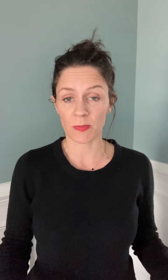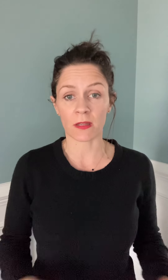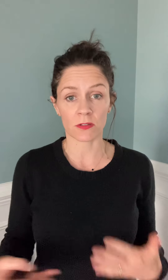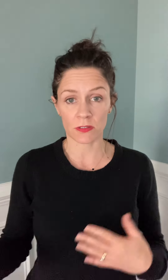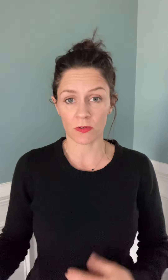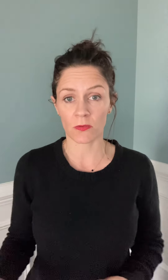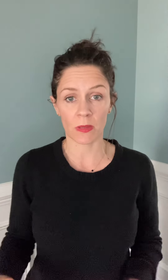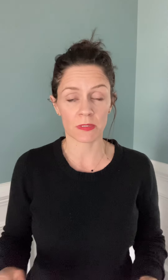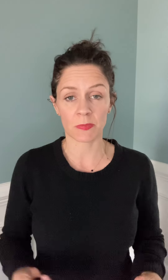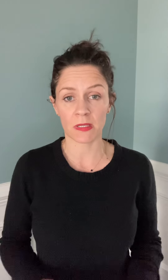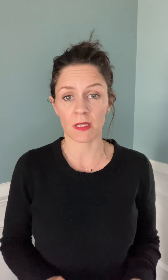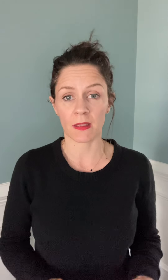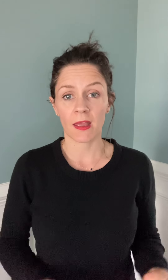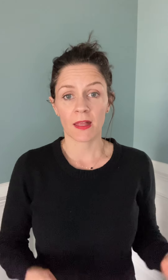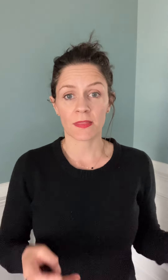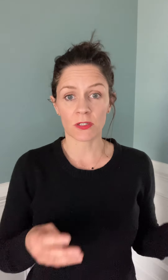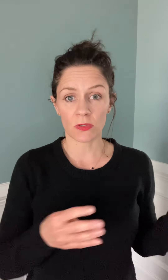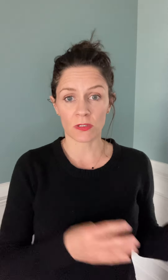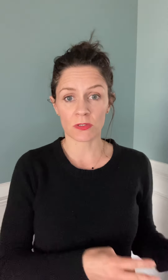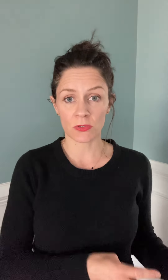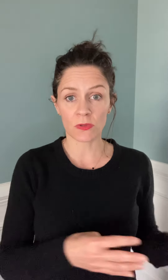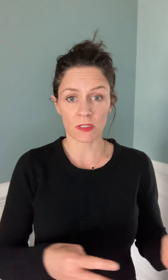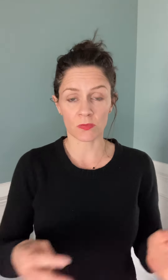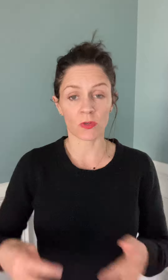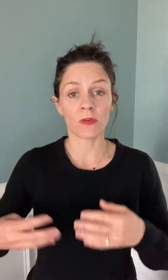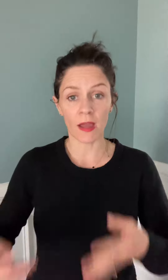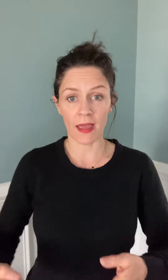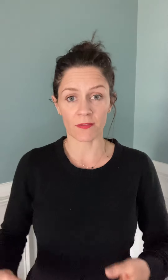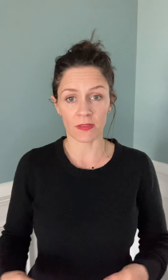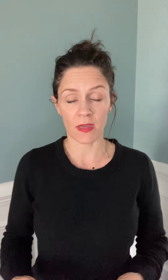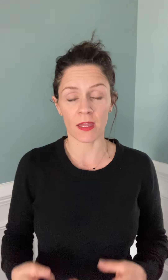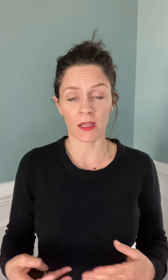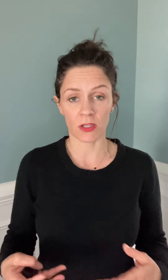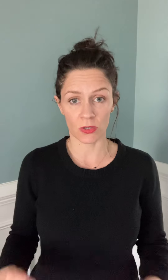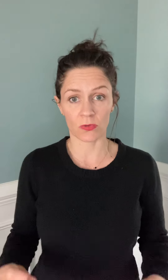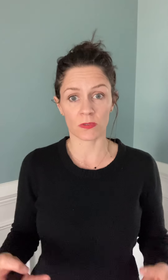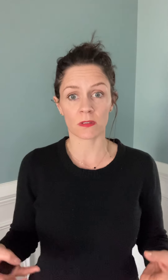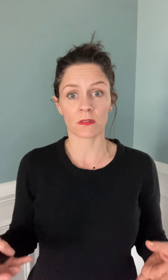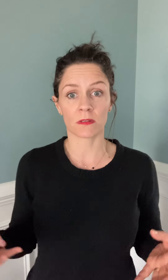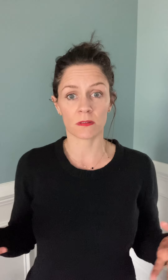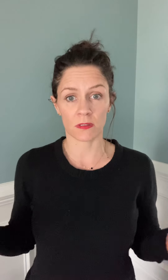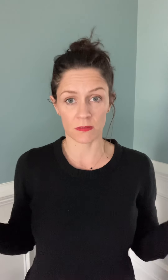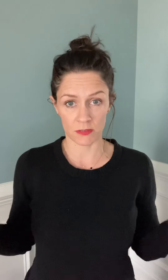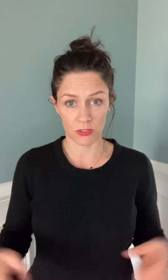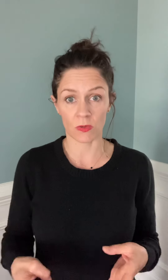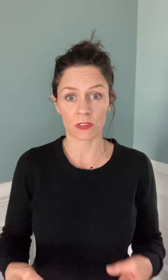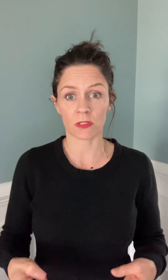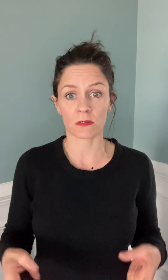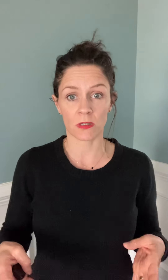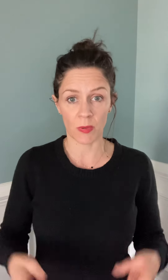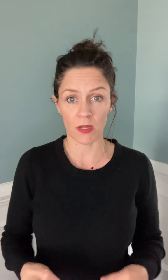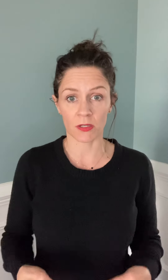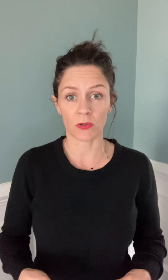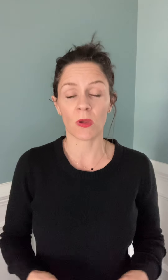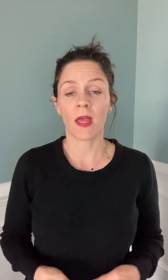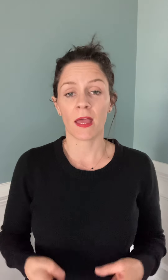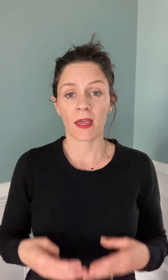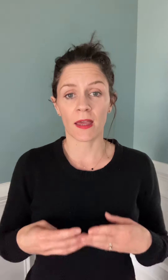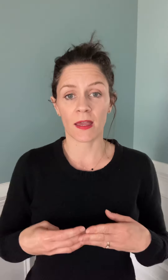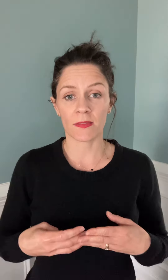spiders, a fear of public speaking, then you can do this when you're not having that acute situation upon you. And